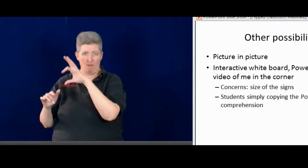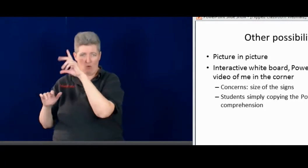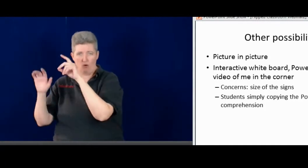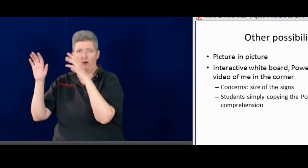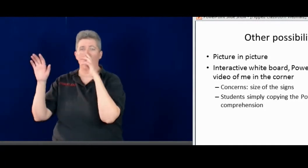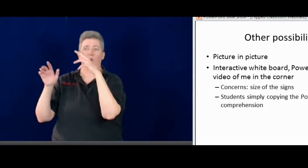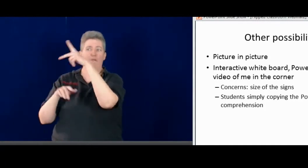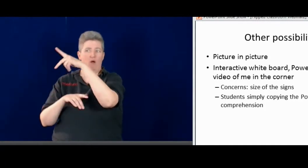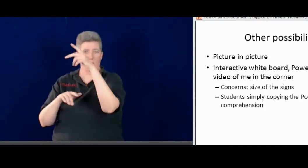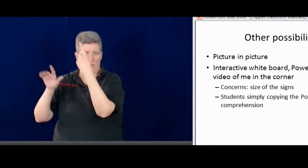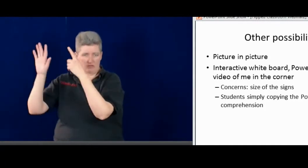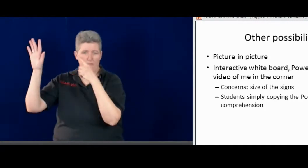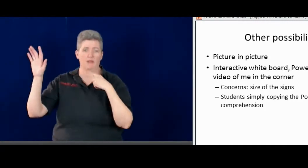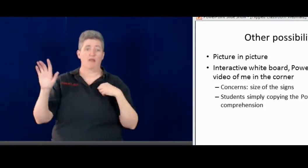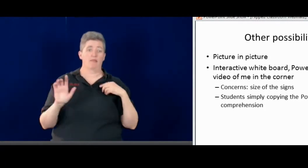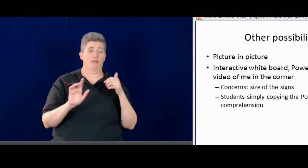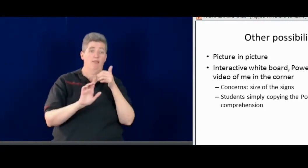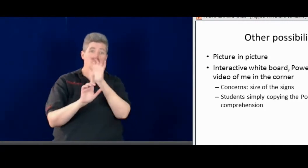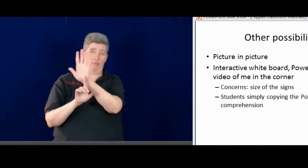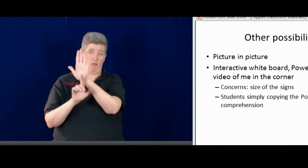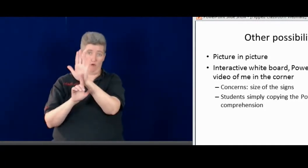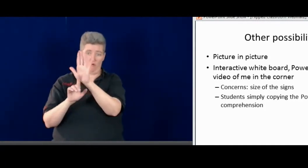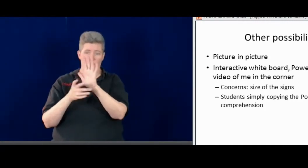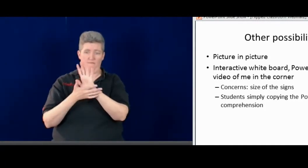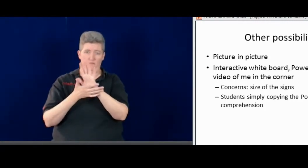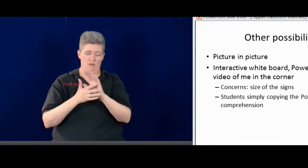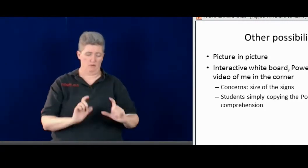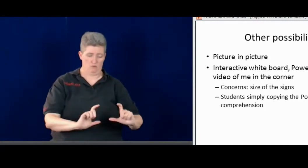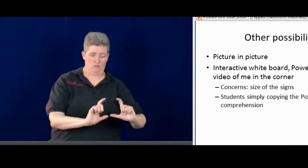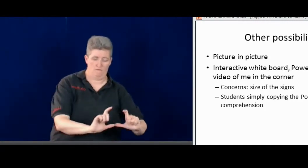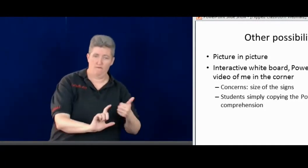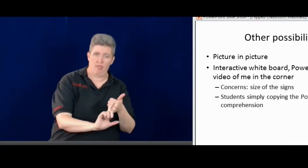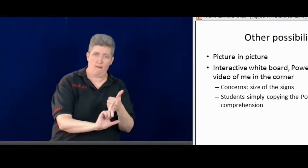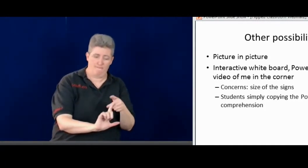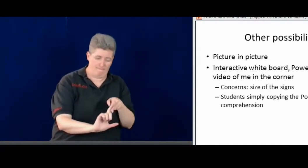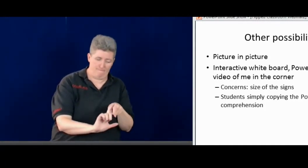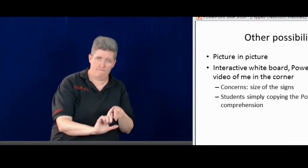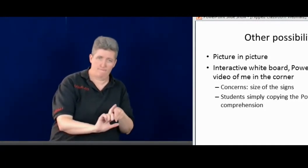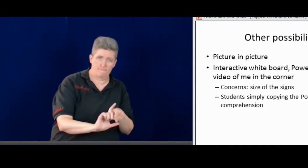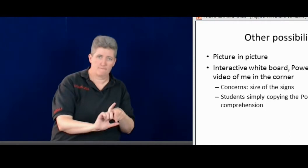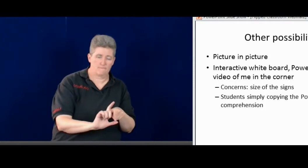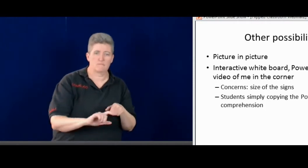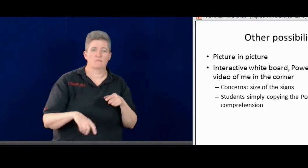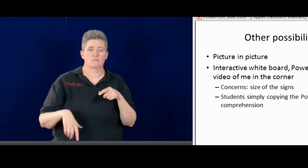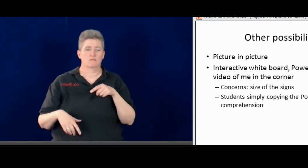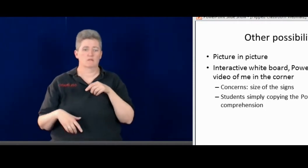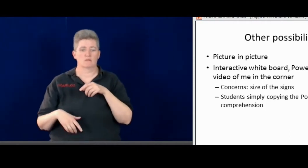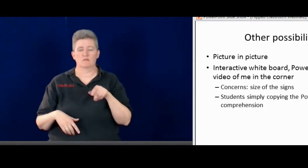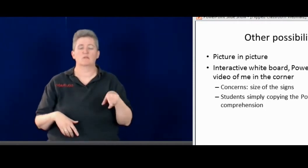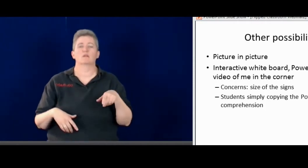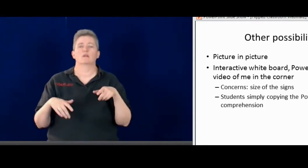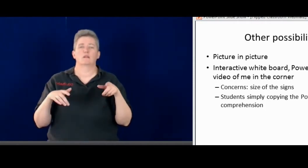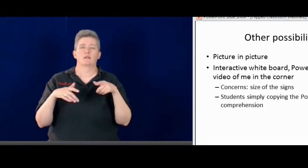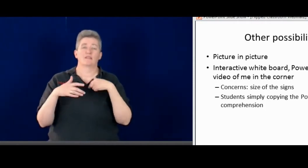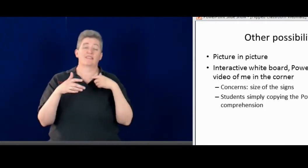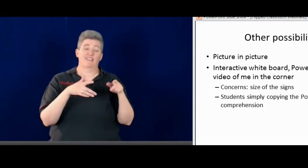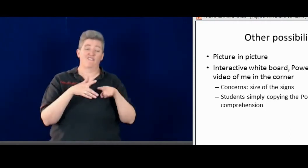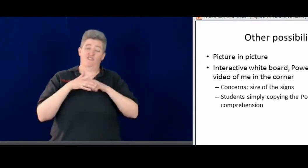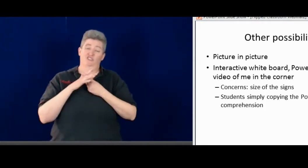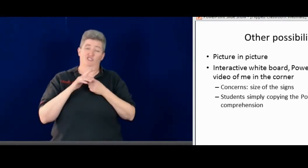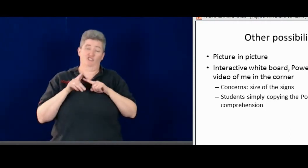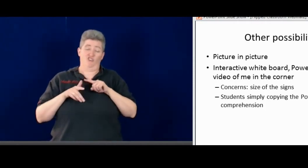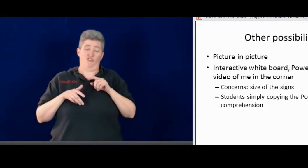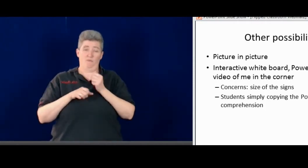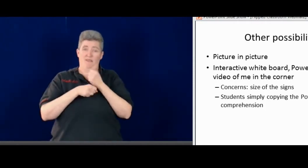a whiteboard or something interactive, or with a PowerPoint set up. And then they would have a smaller picture of themselves